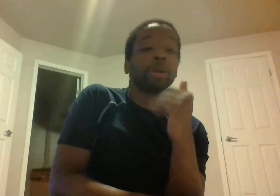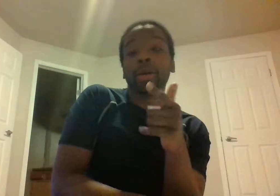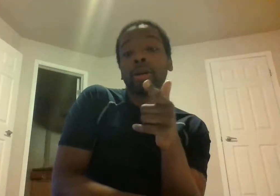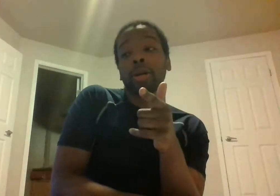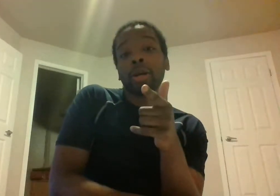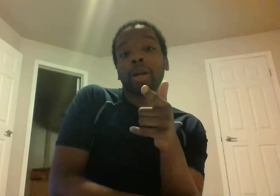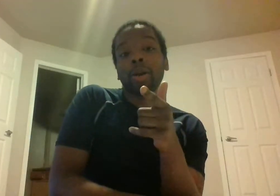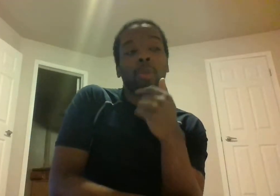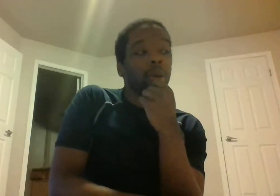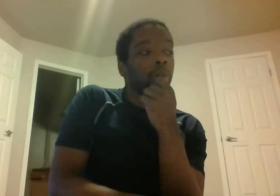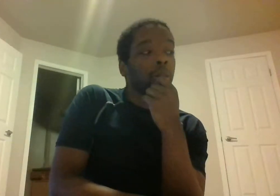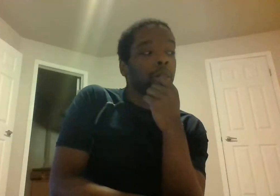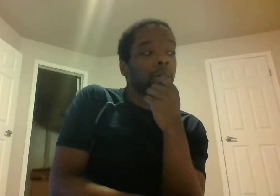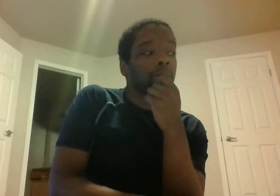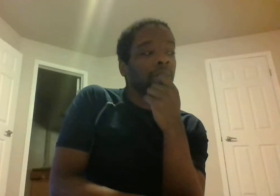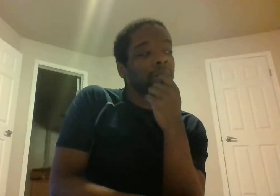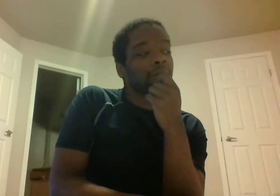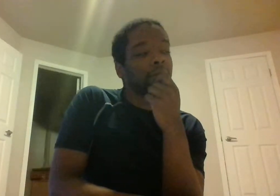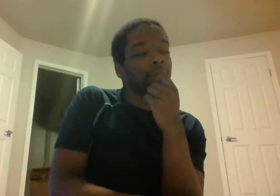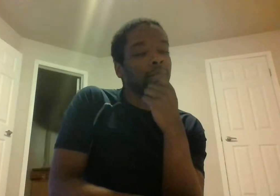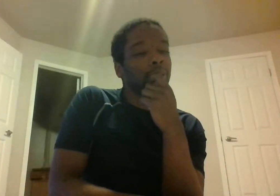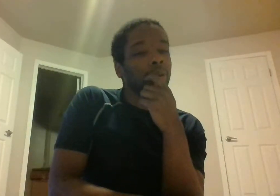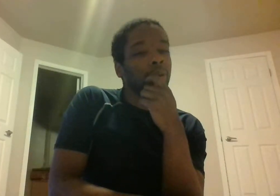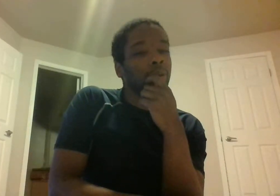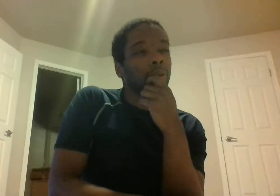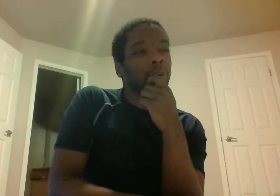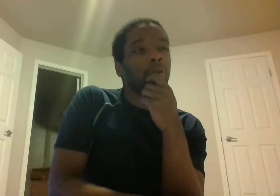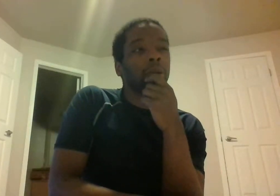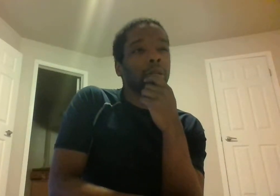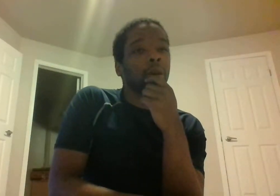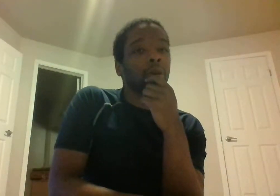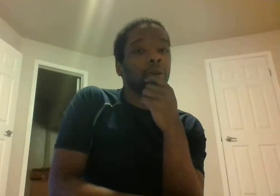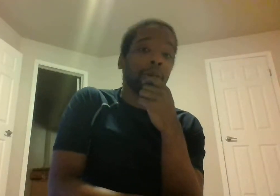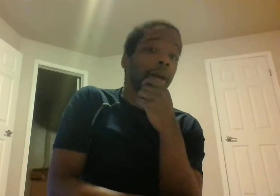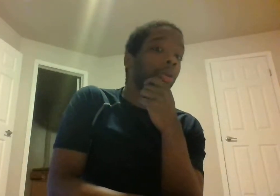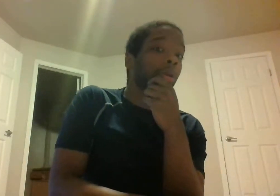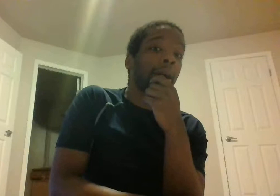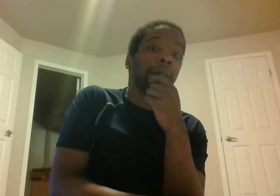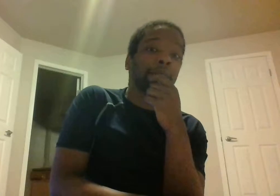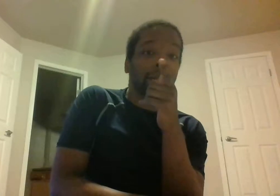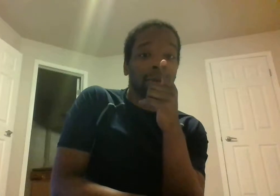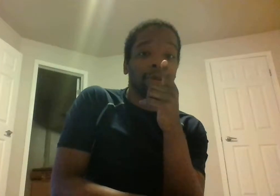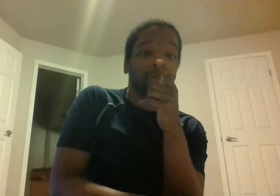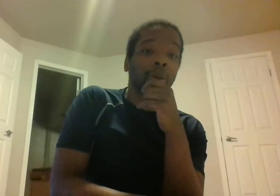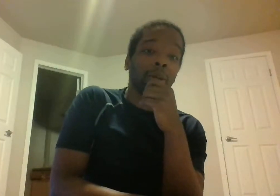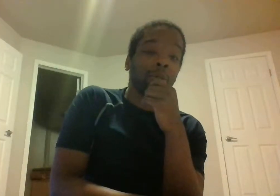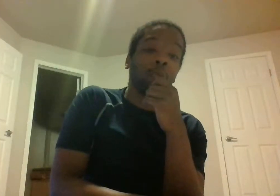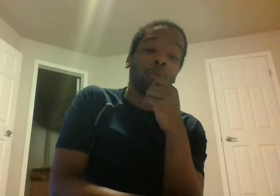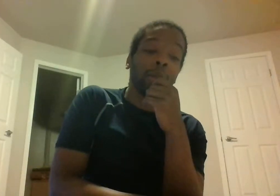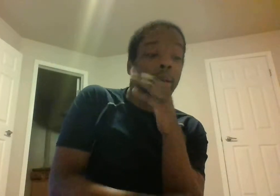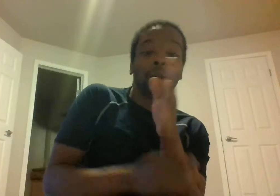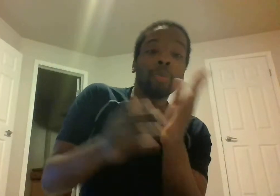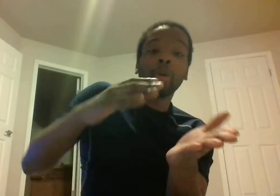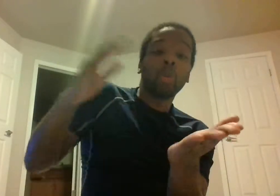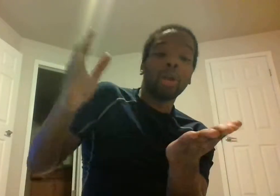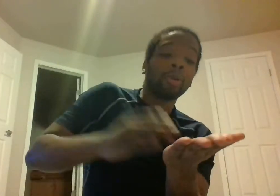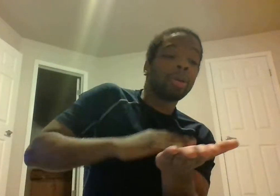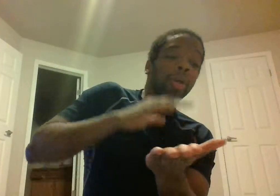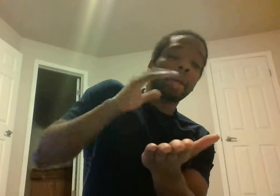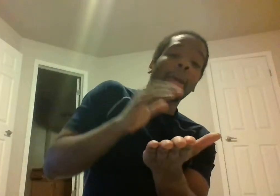or Milwaukee Texas North Dakota yeah North Dakota I'm not stupid but whatever they